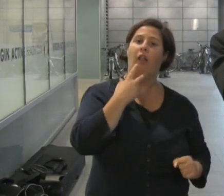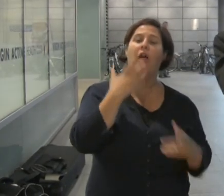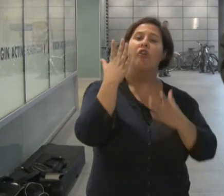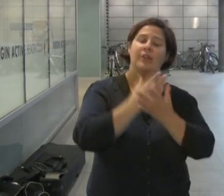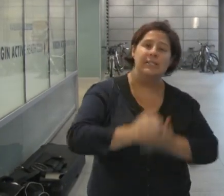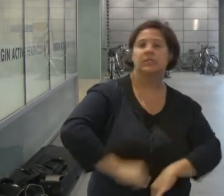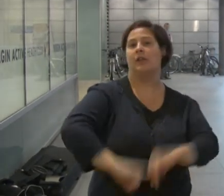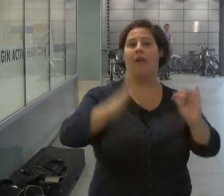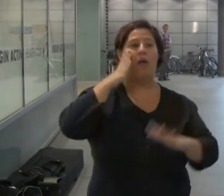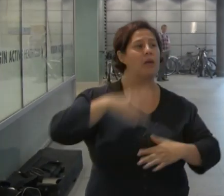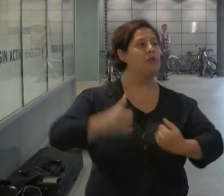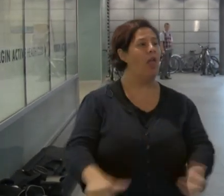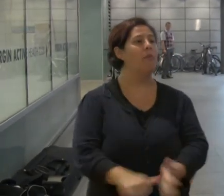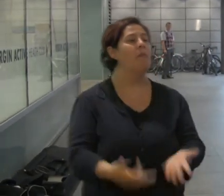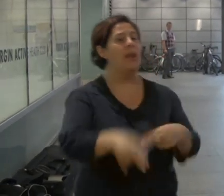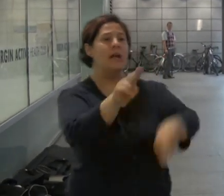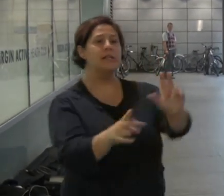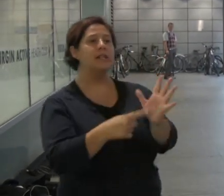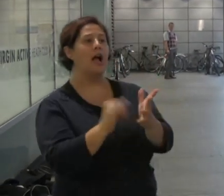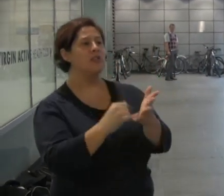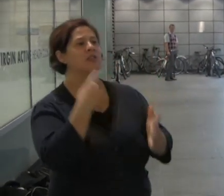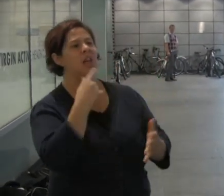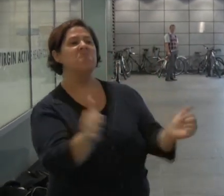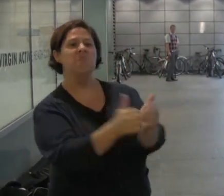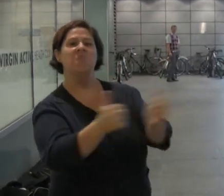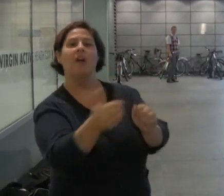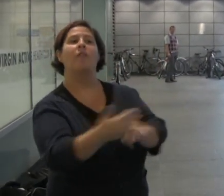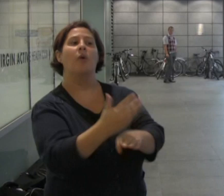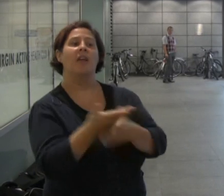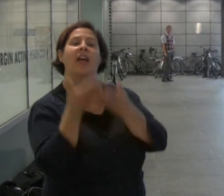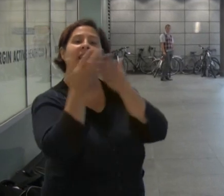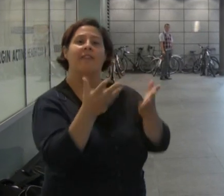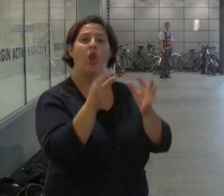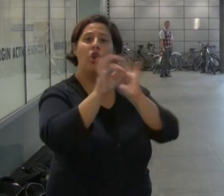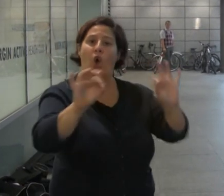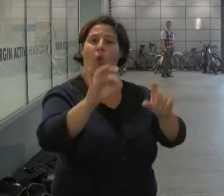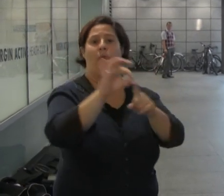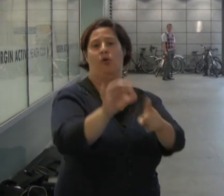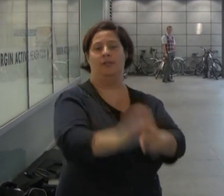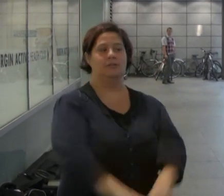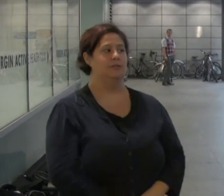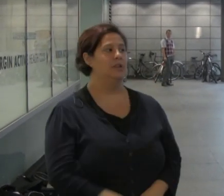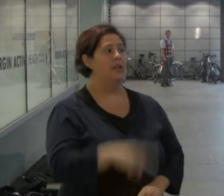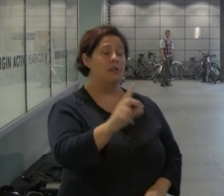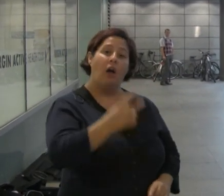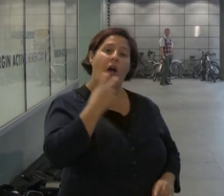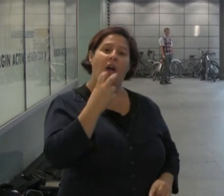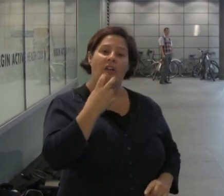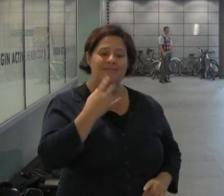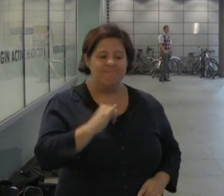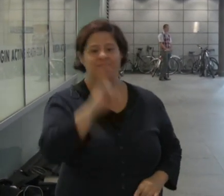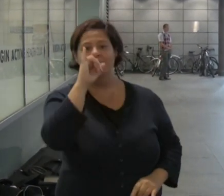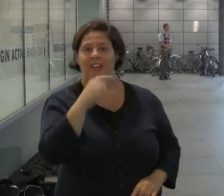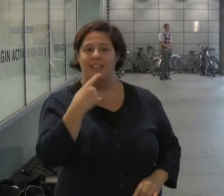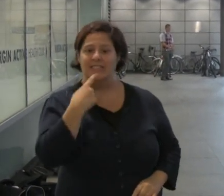severe mental health problems, had been assessed by Atos and had been found for work and given zero points. His uncle was dismayed